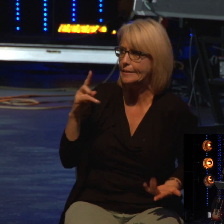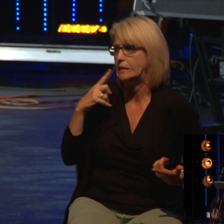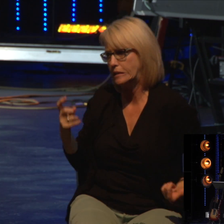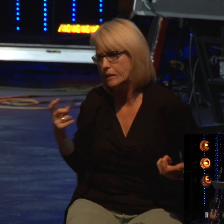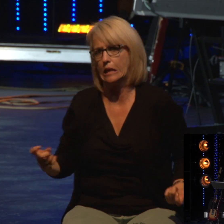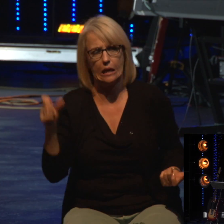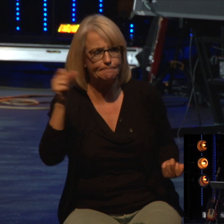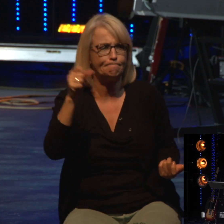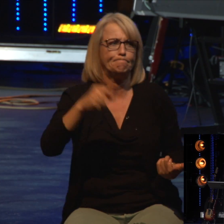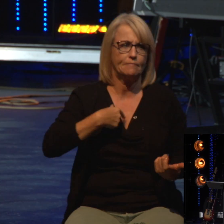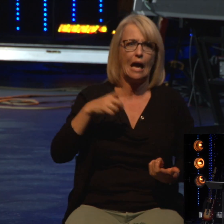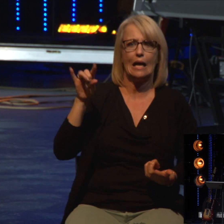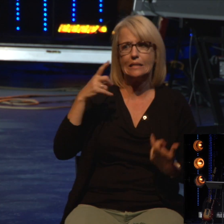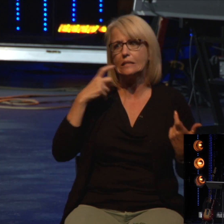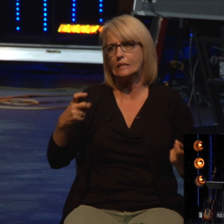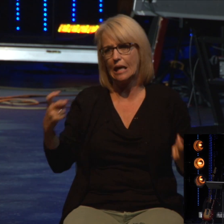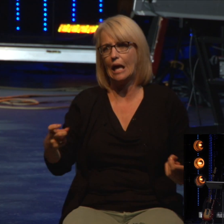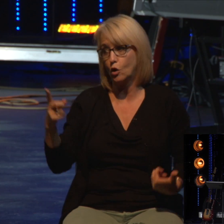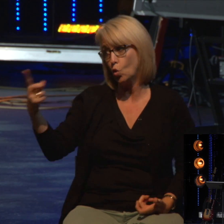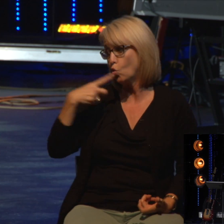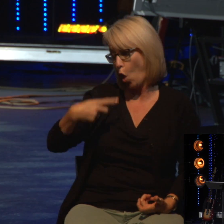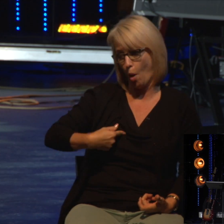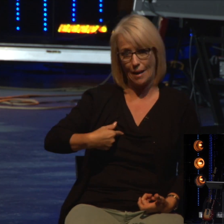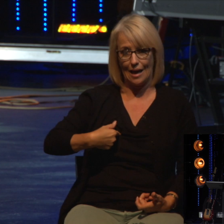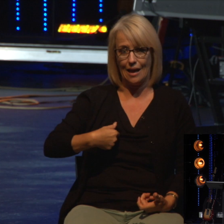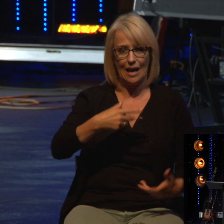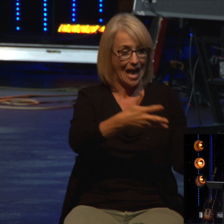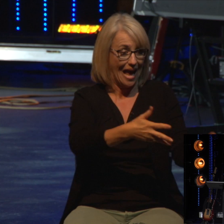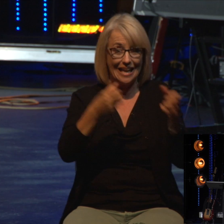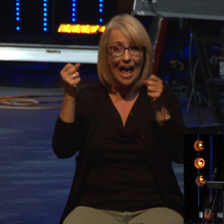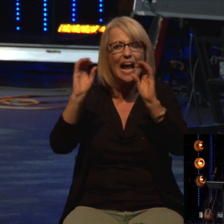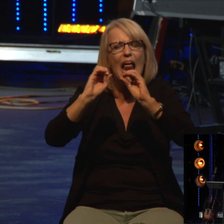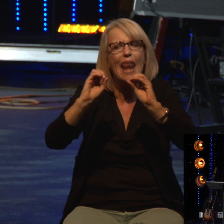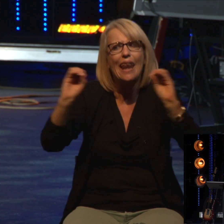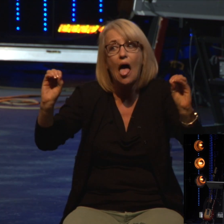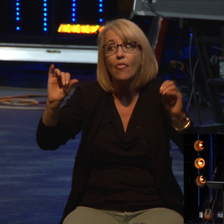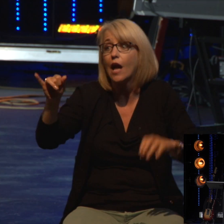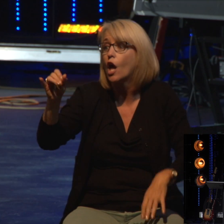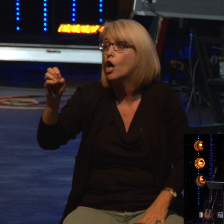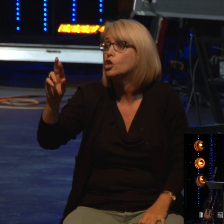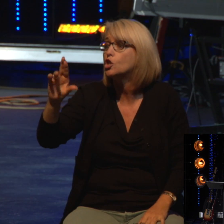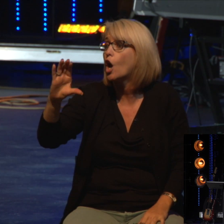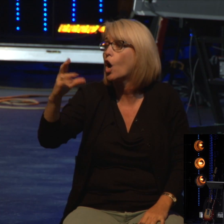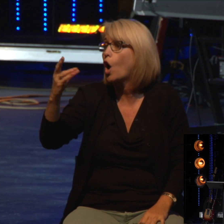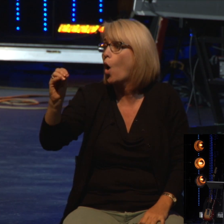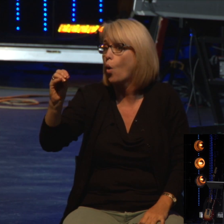not to take any of the plunder from Jericho. It was to go into God's